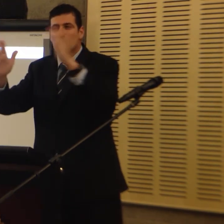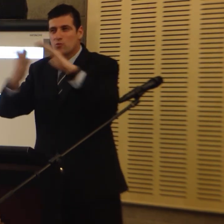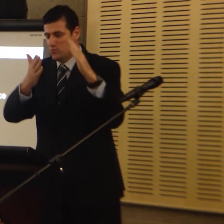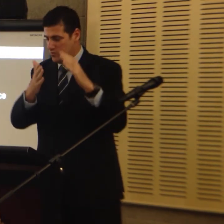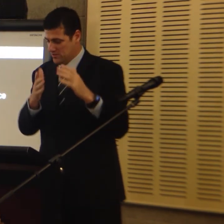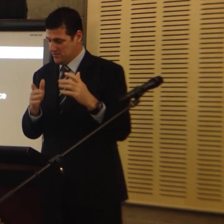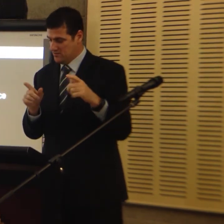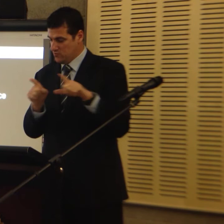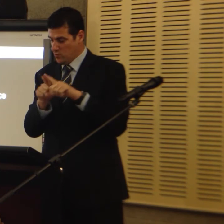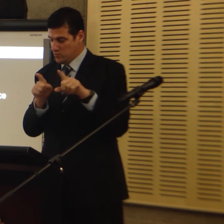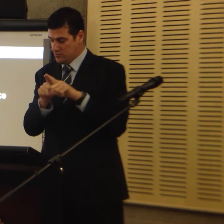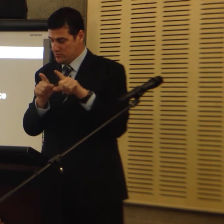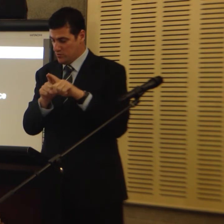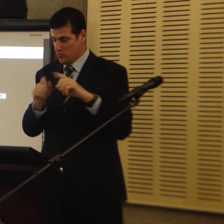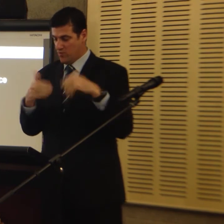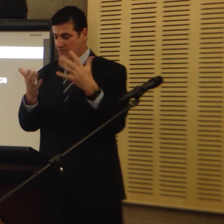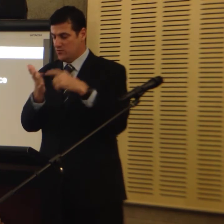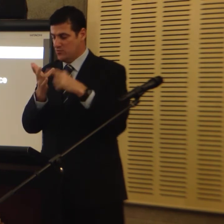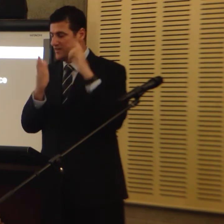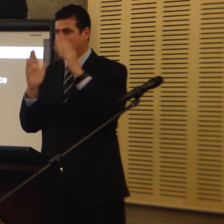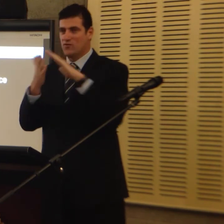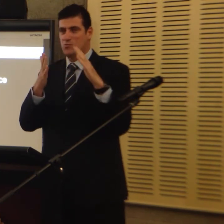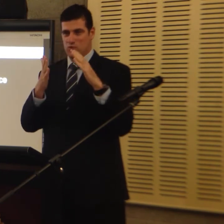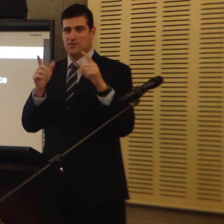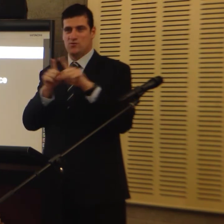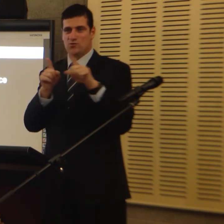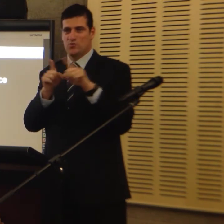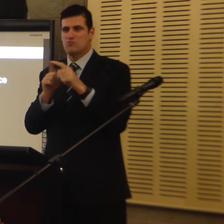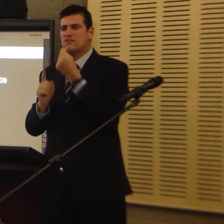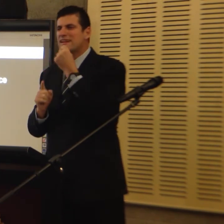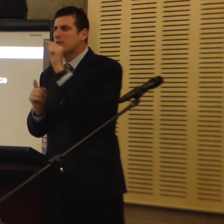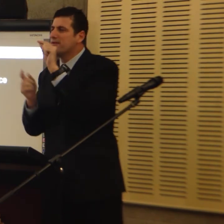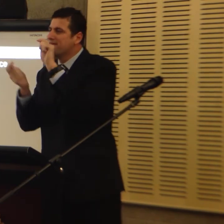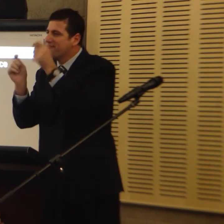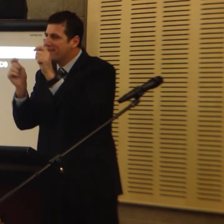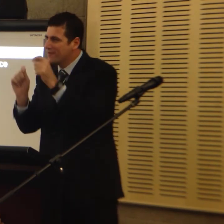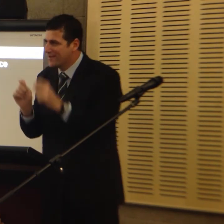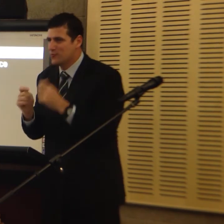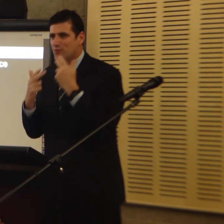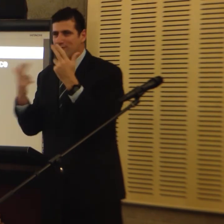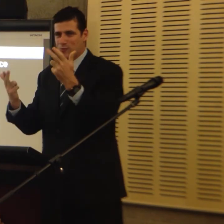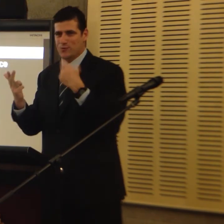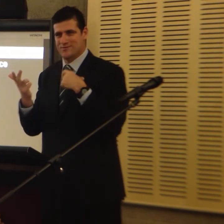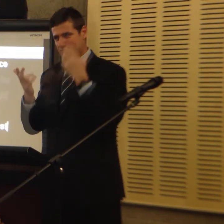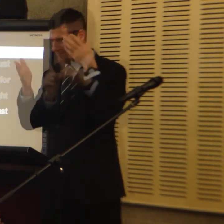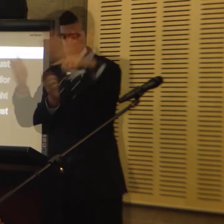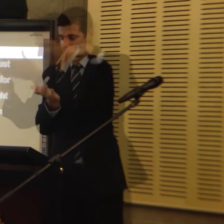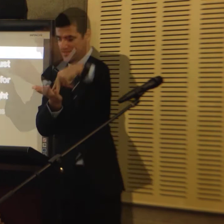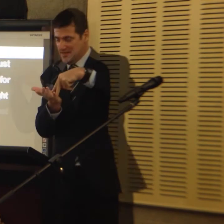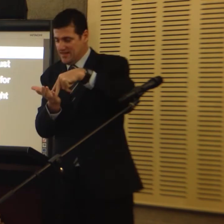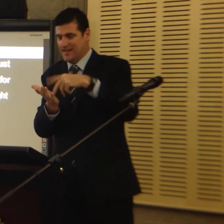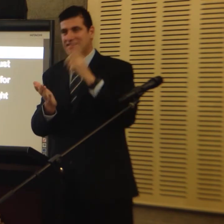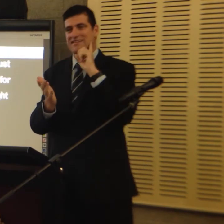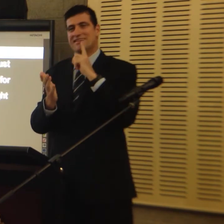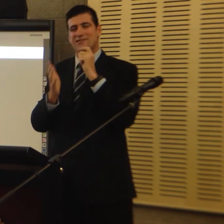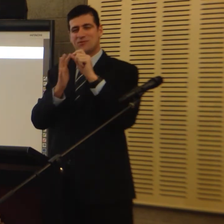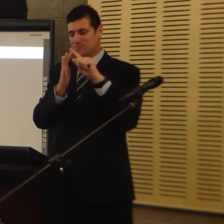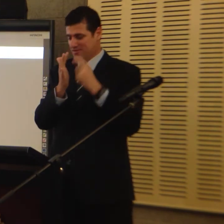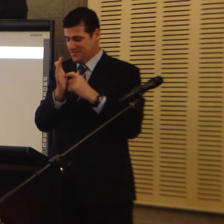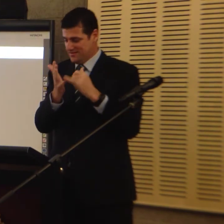we are able to offer a better service to everyone in the community, not just the deaf community. This means deaf people